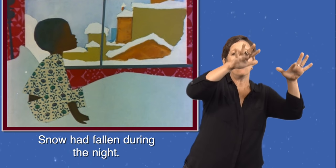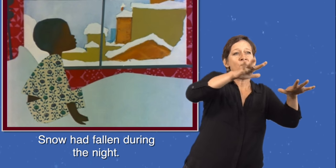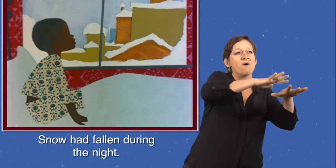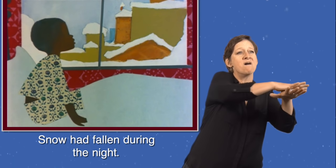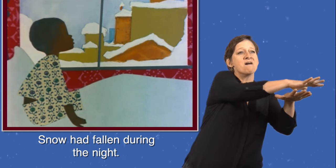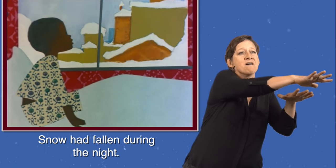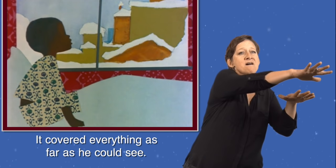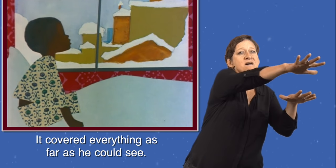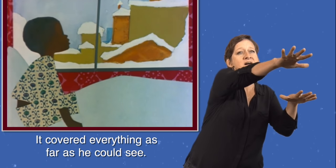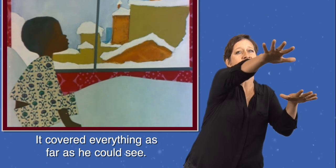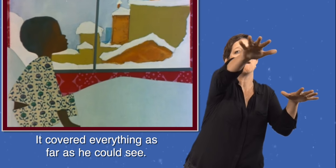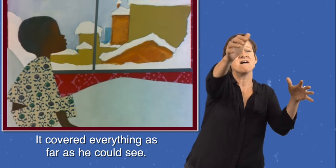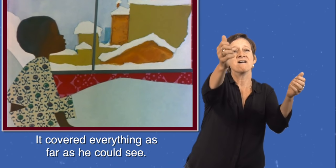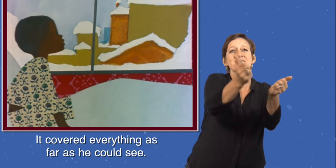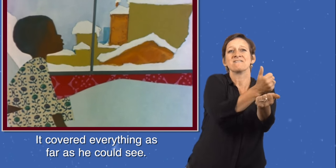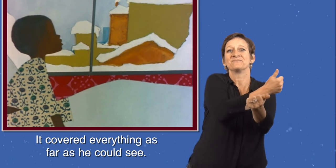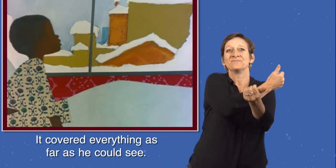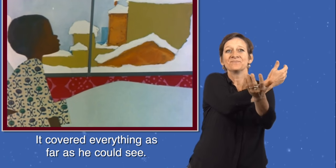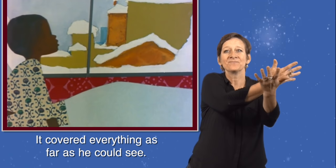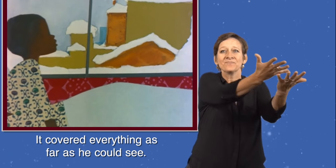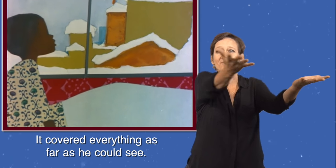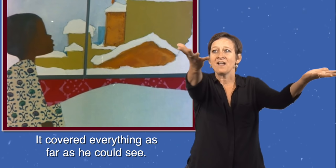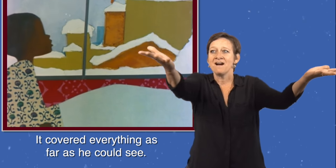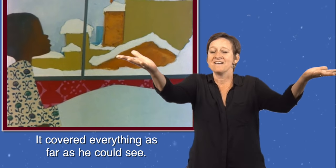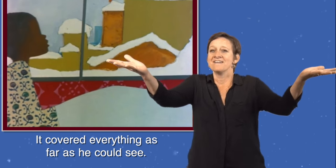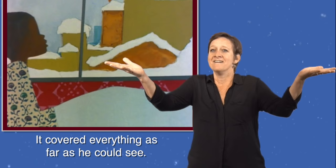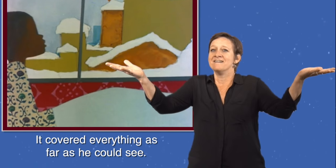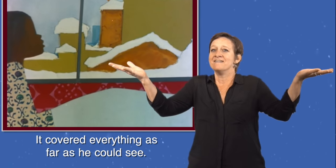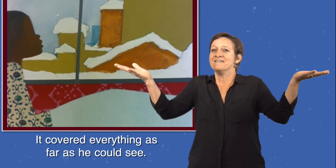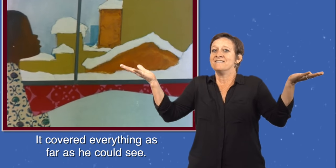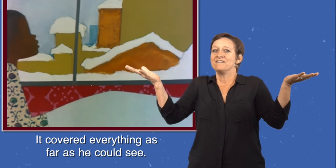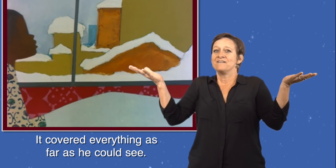It covered everything as far as he could see.